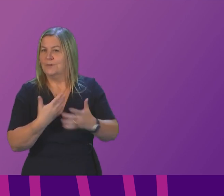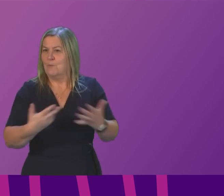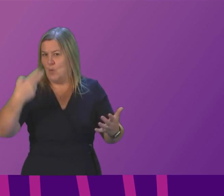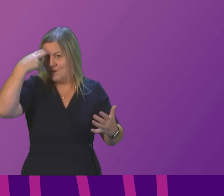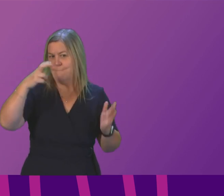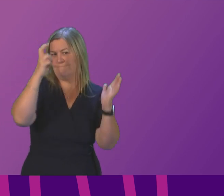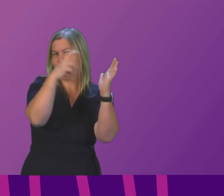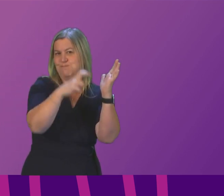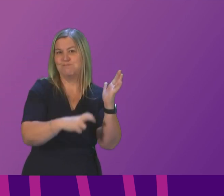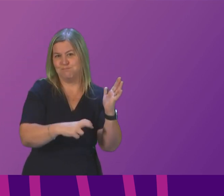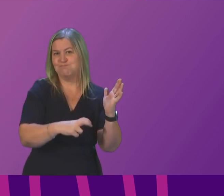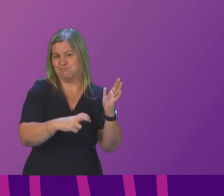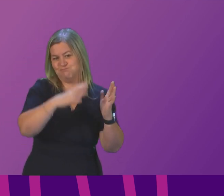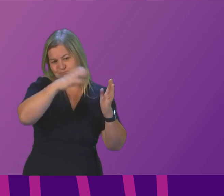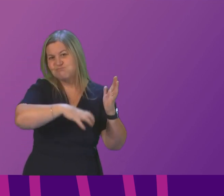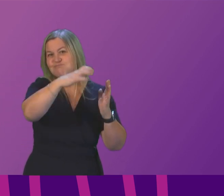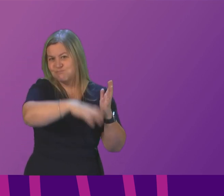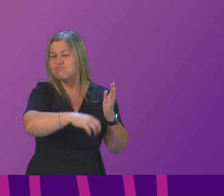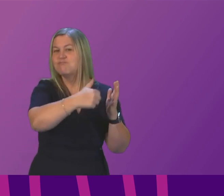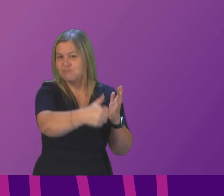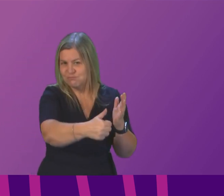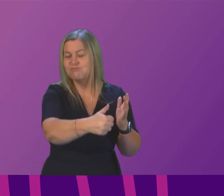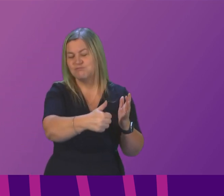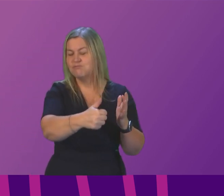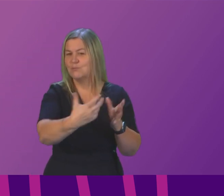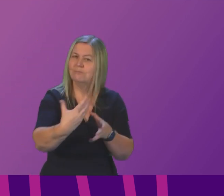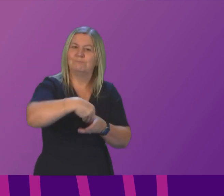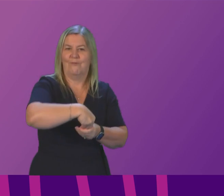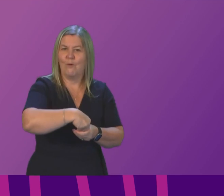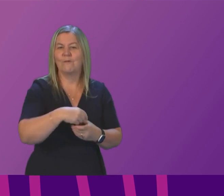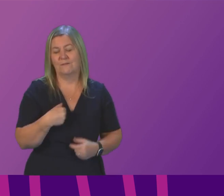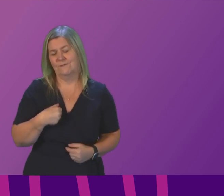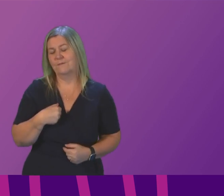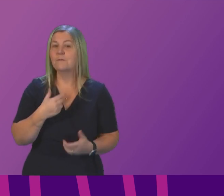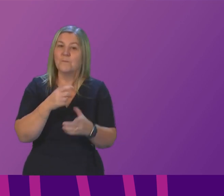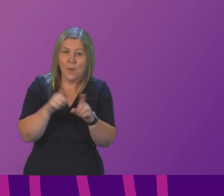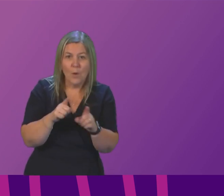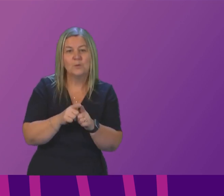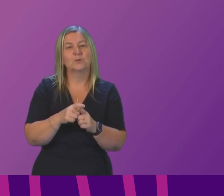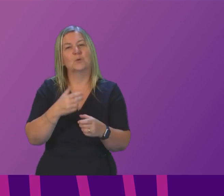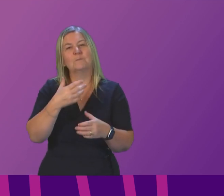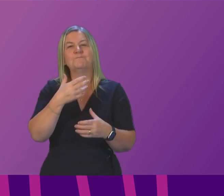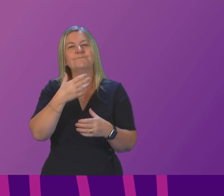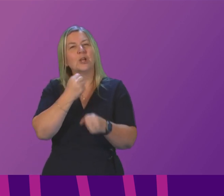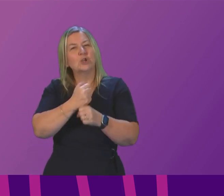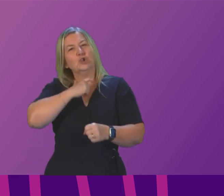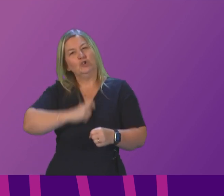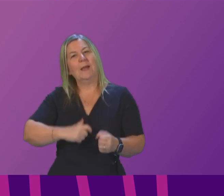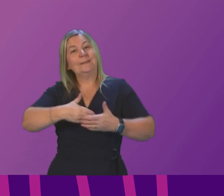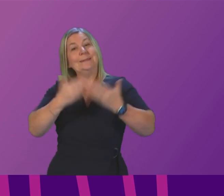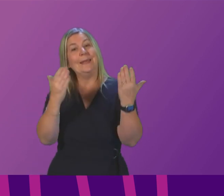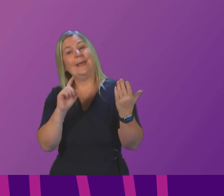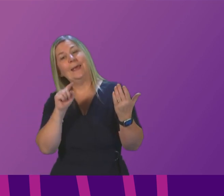governments and civil society coming forward to join this initiative I am also looking forward to taking part in Gender Day at COP which is next